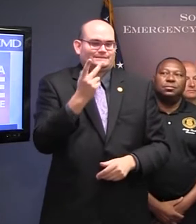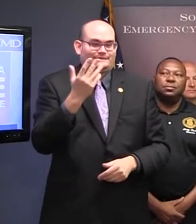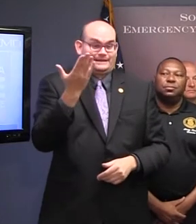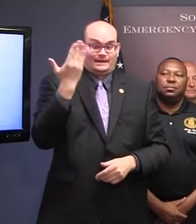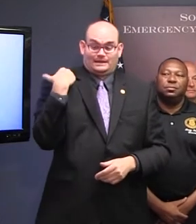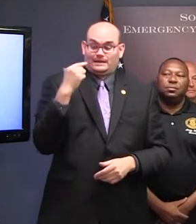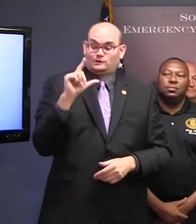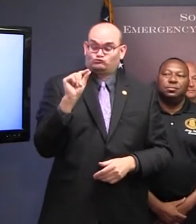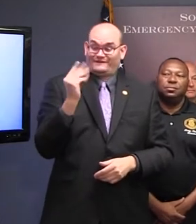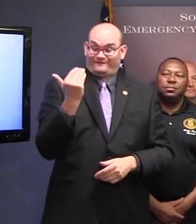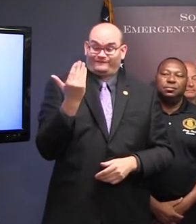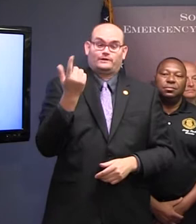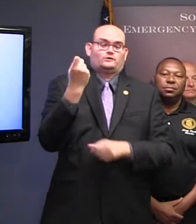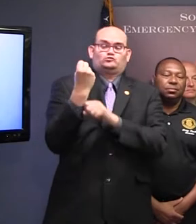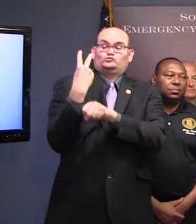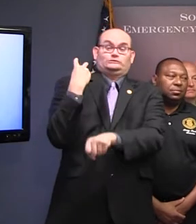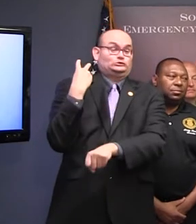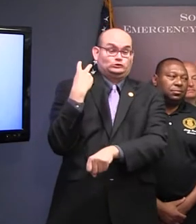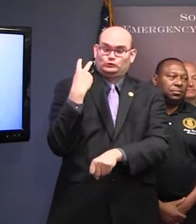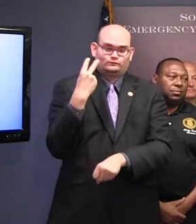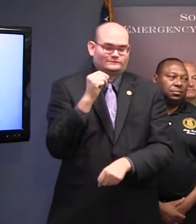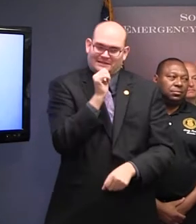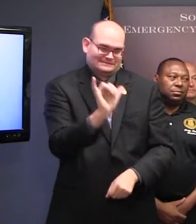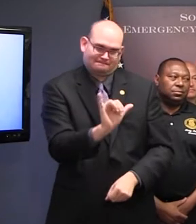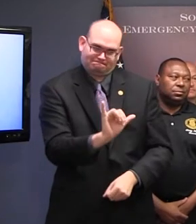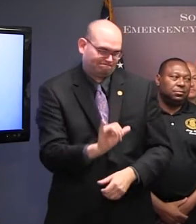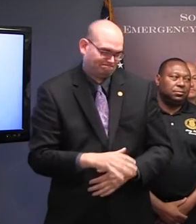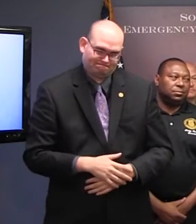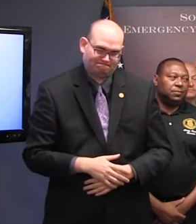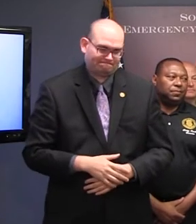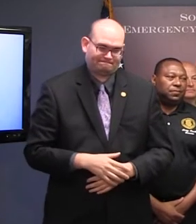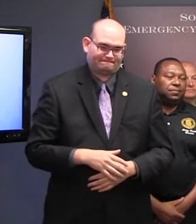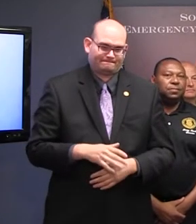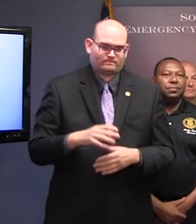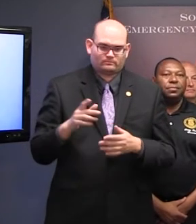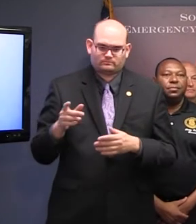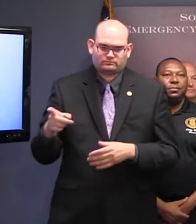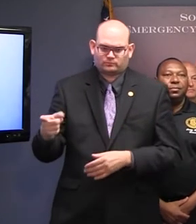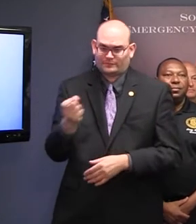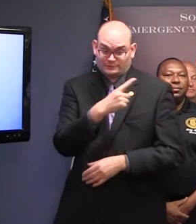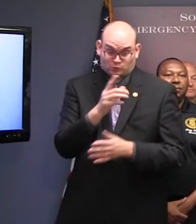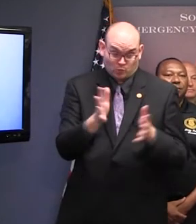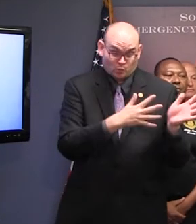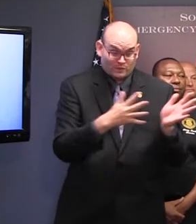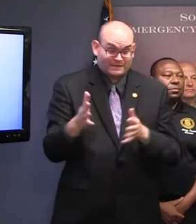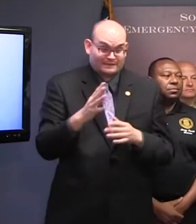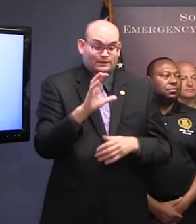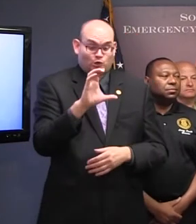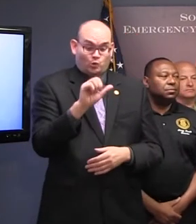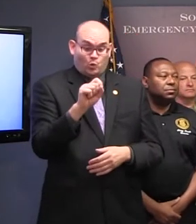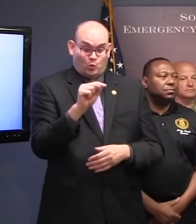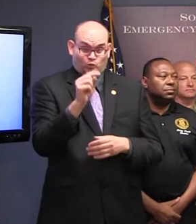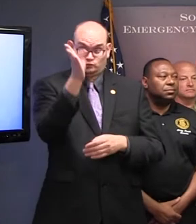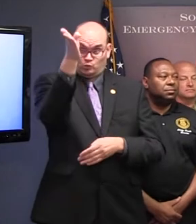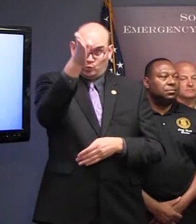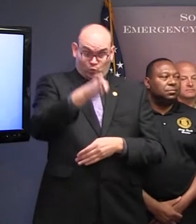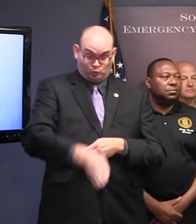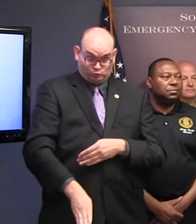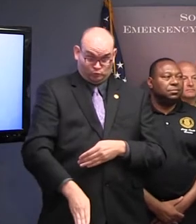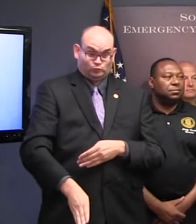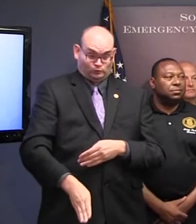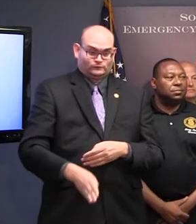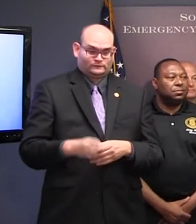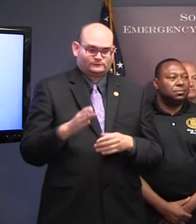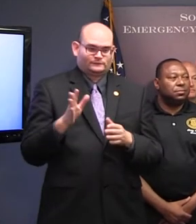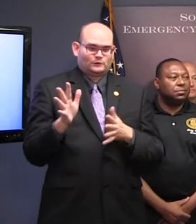will be the biggest threat then? Storm surge along the coast will be a big factor. This is going be a major hurricane potentially making landfall. And then the